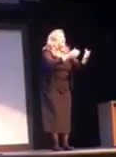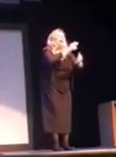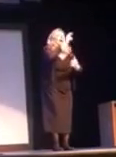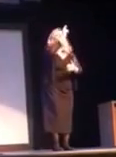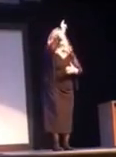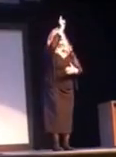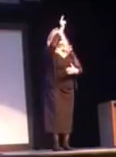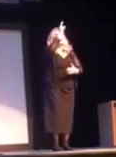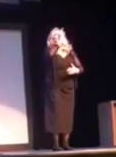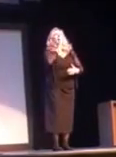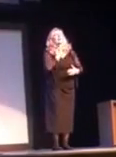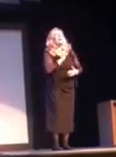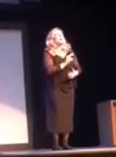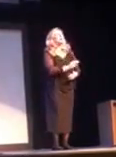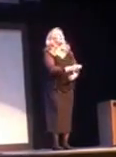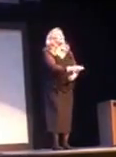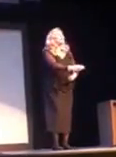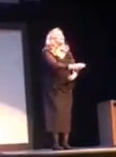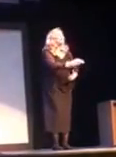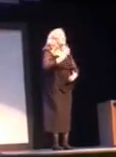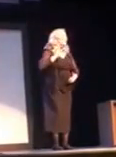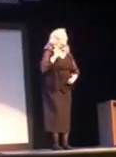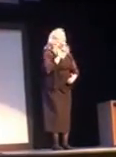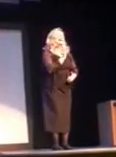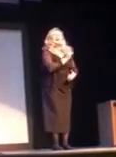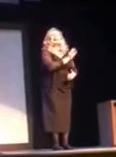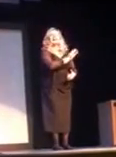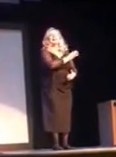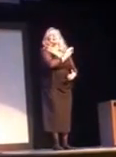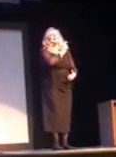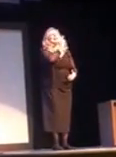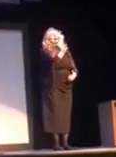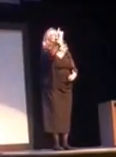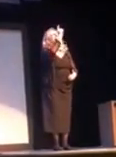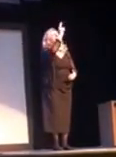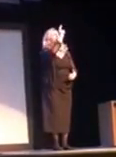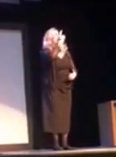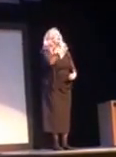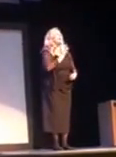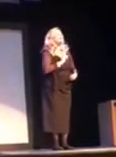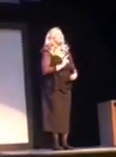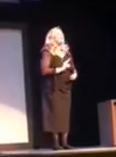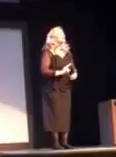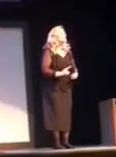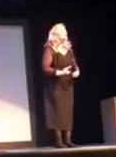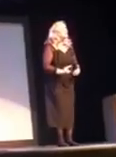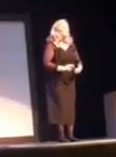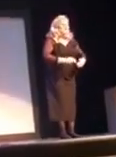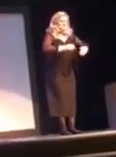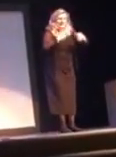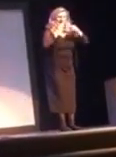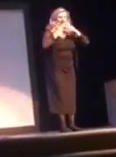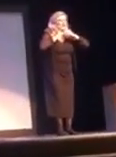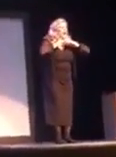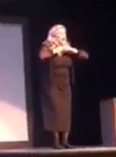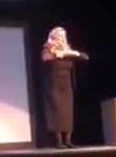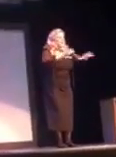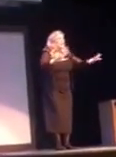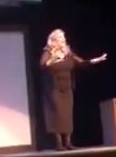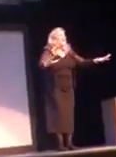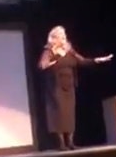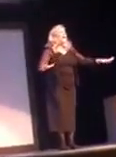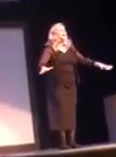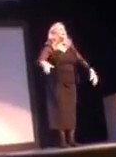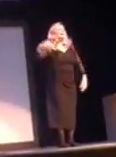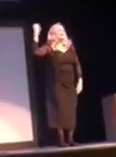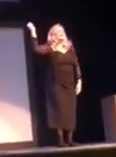honor you. We honor you. May God